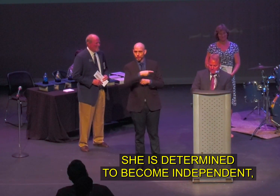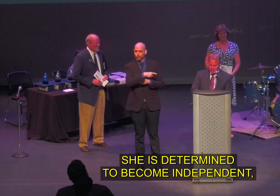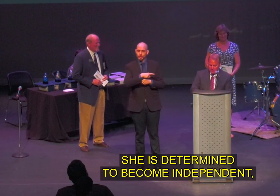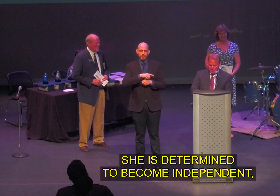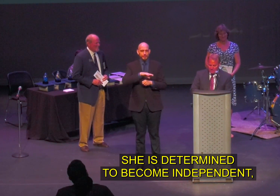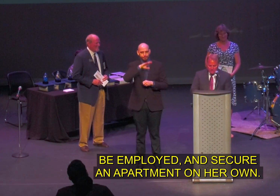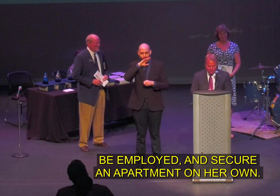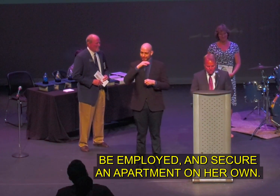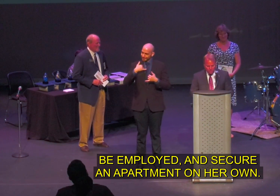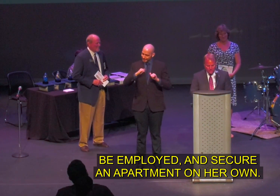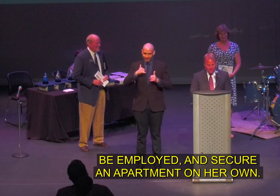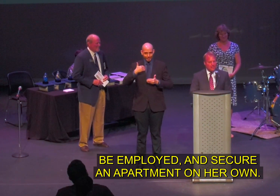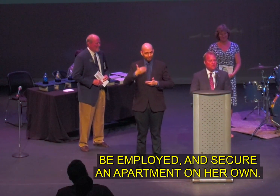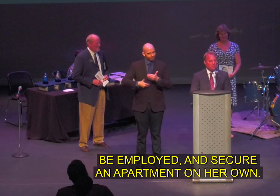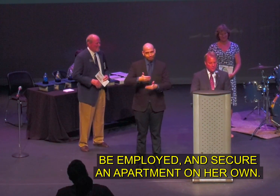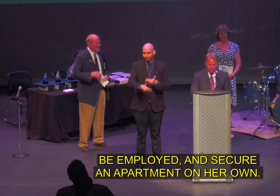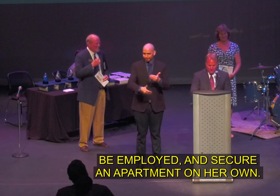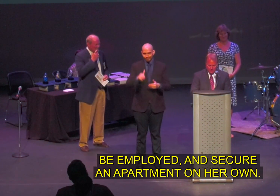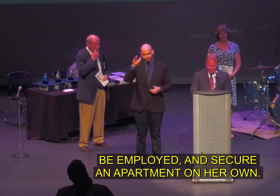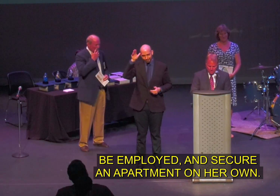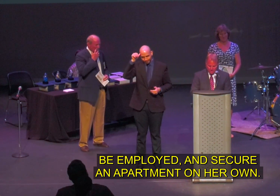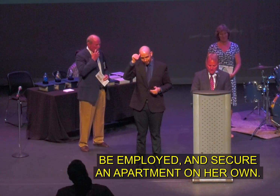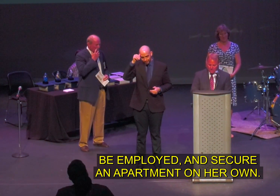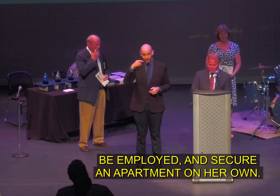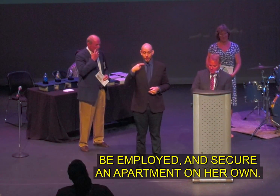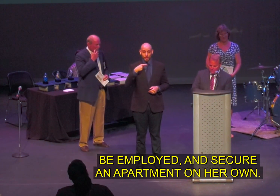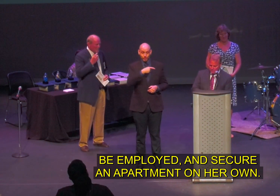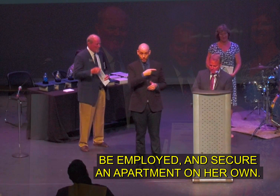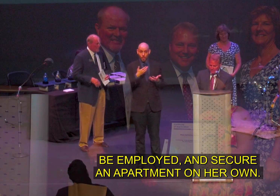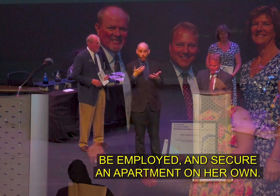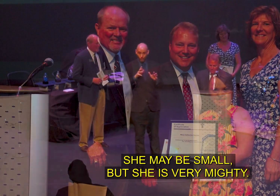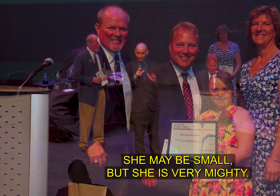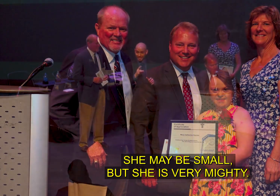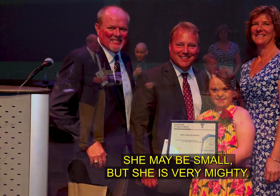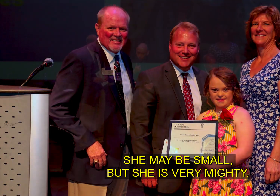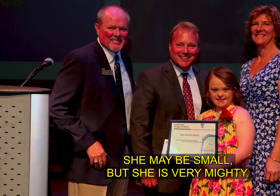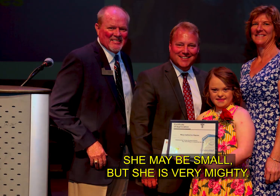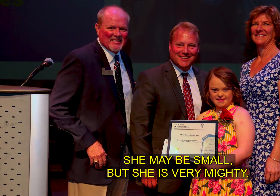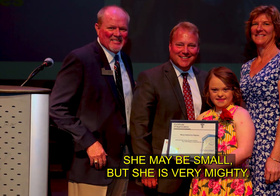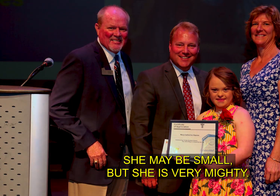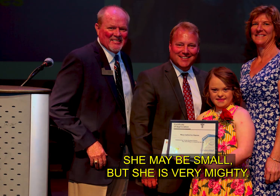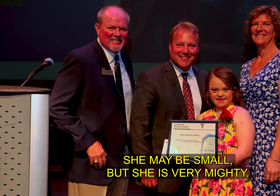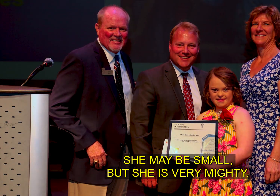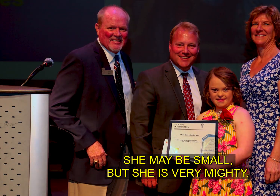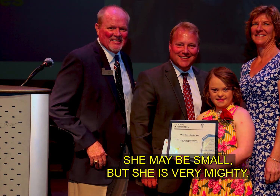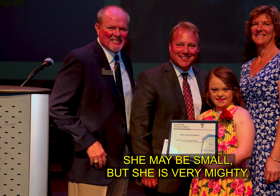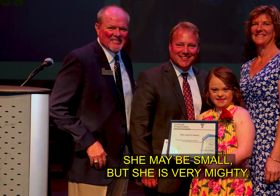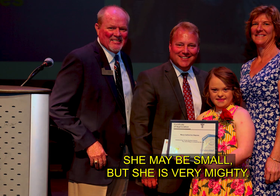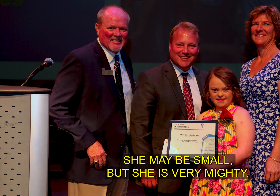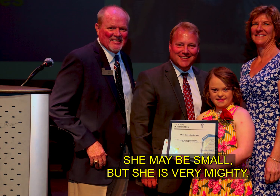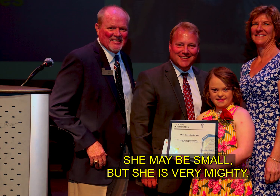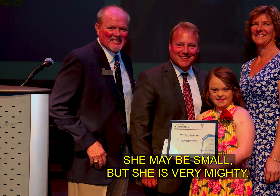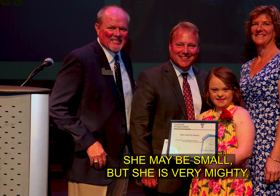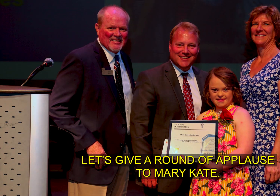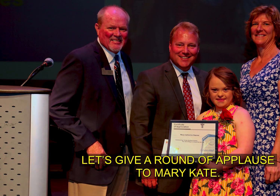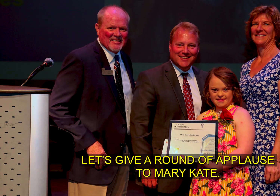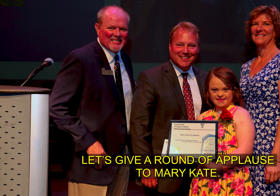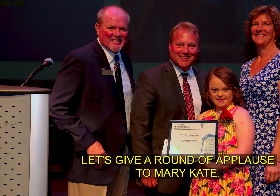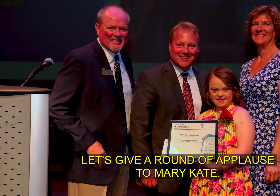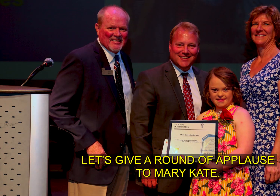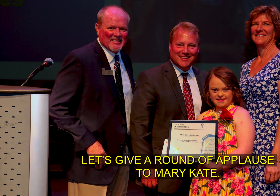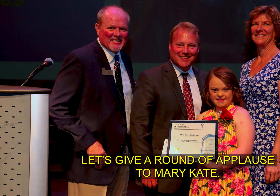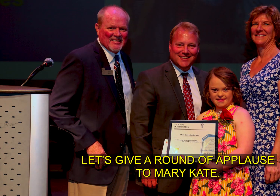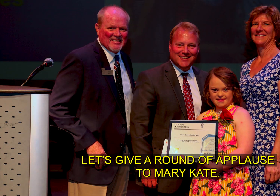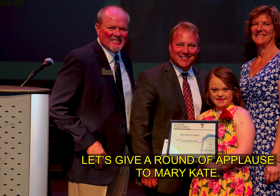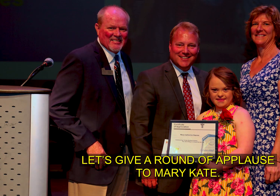become independent be employed and secure an apartment on her own she may be small but she is very mighty let's